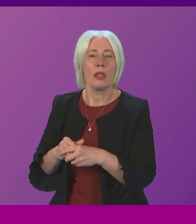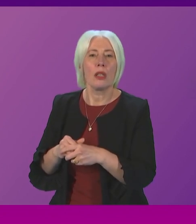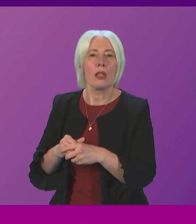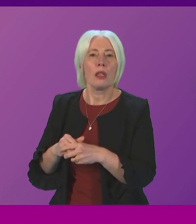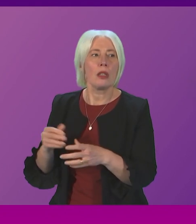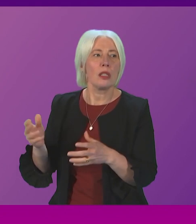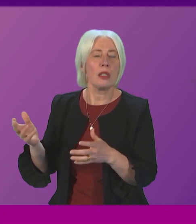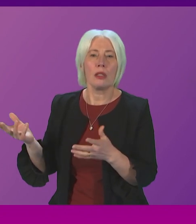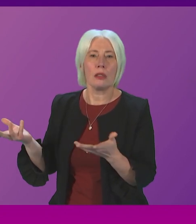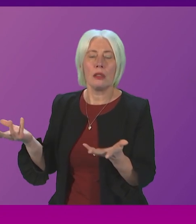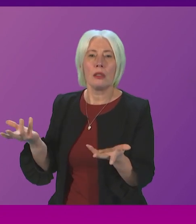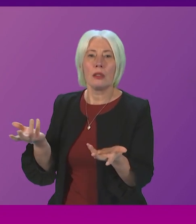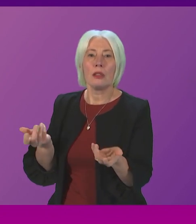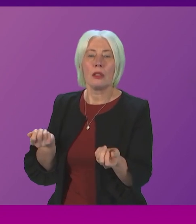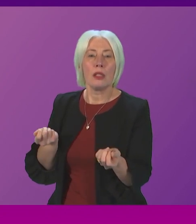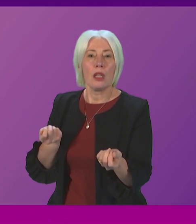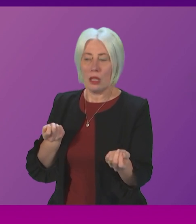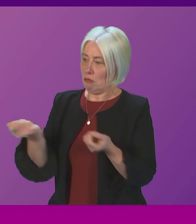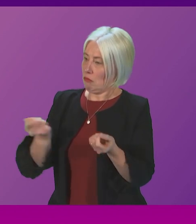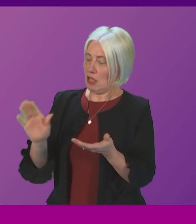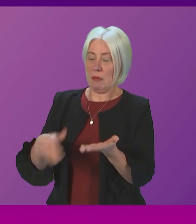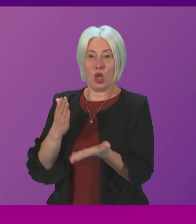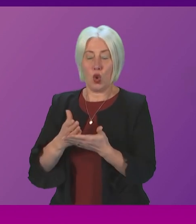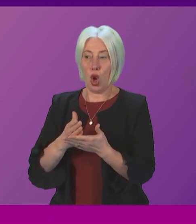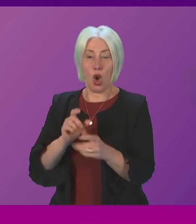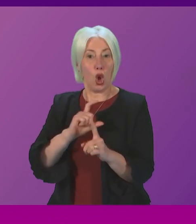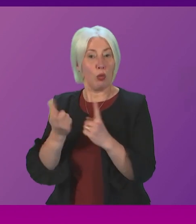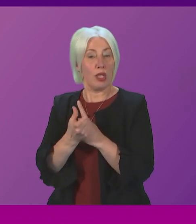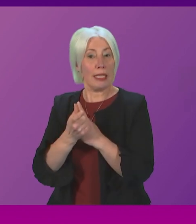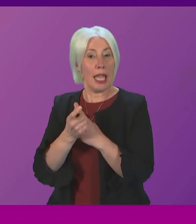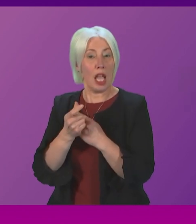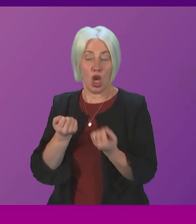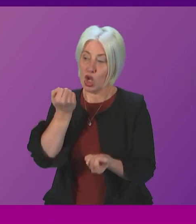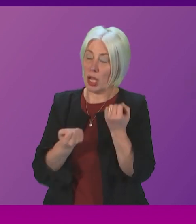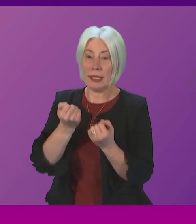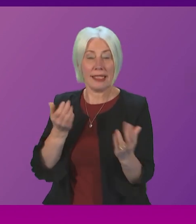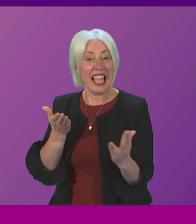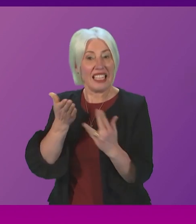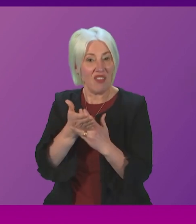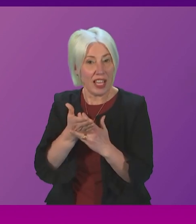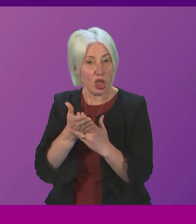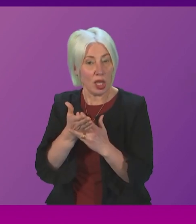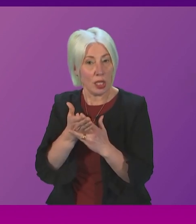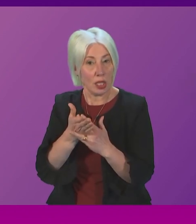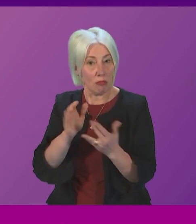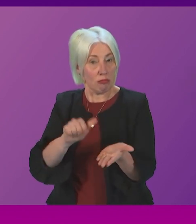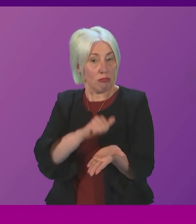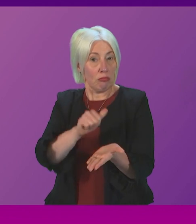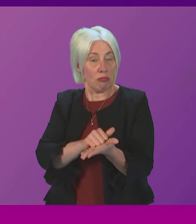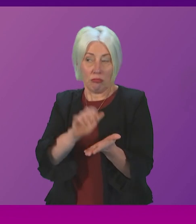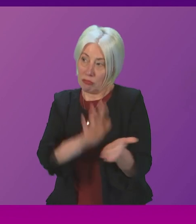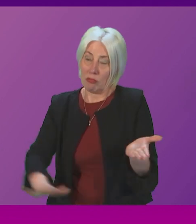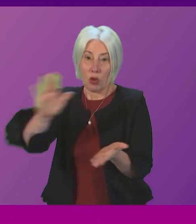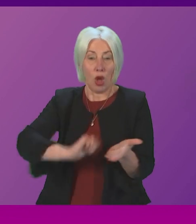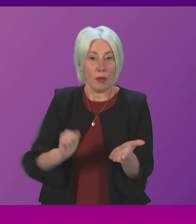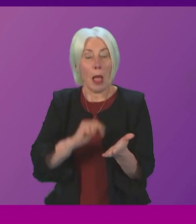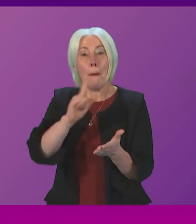has a goal of ensuring robust community justice interventions are available across Scotland however the community